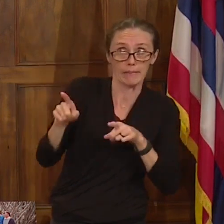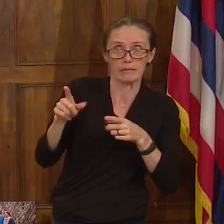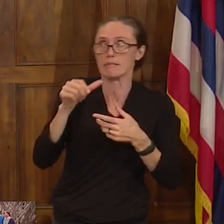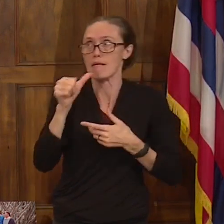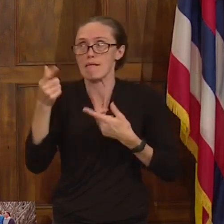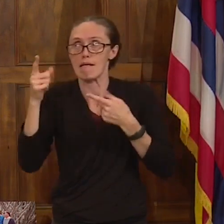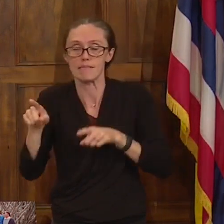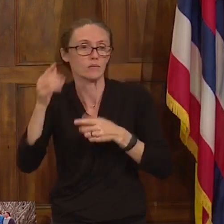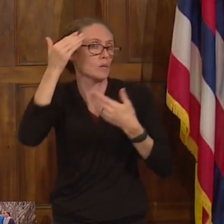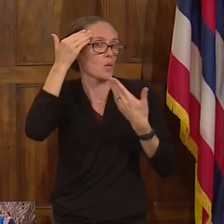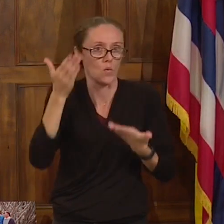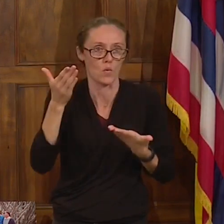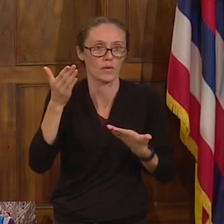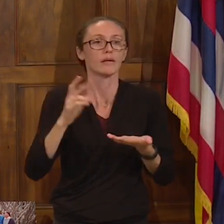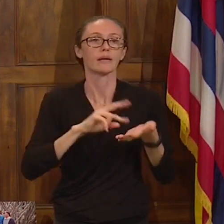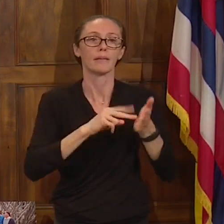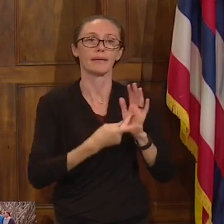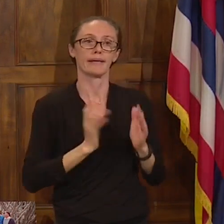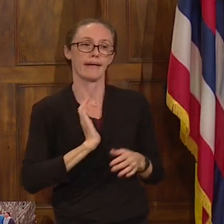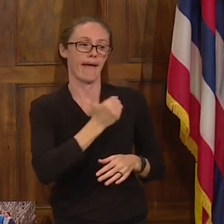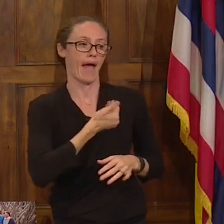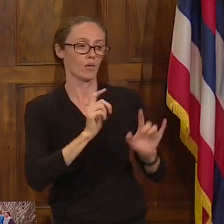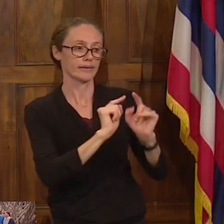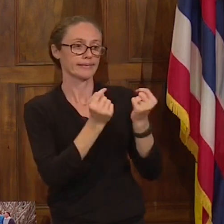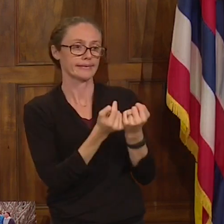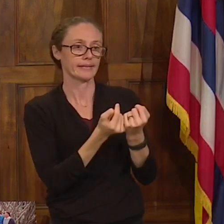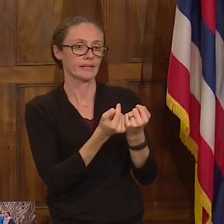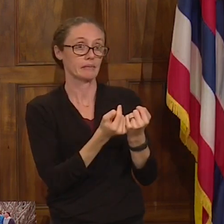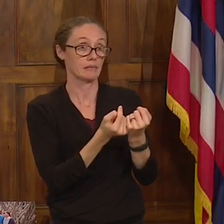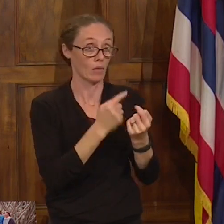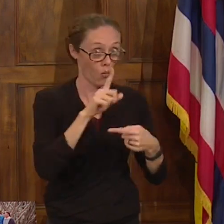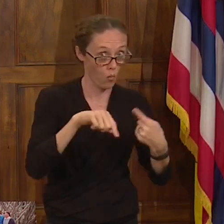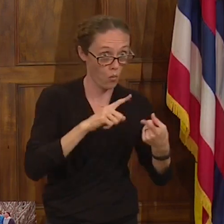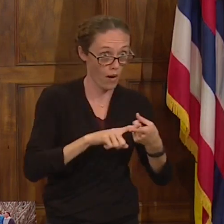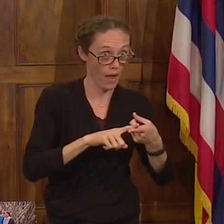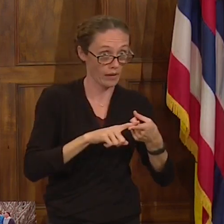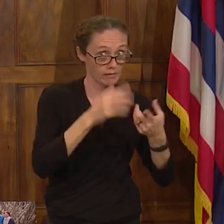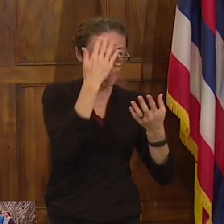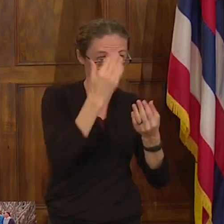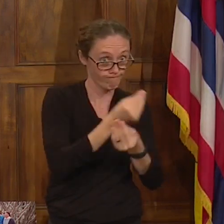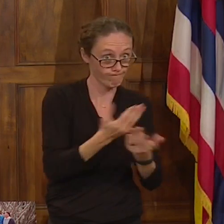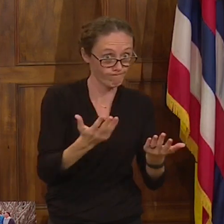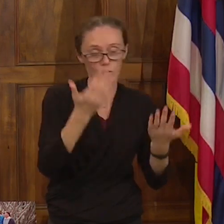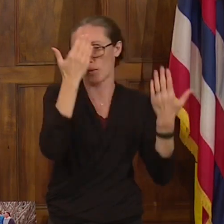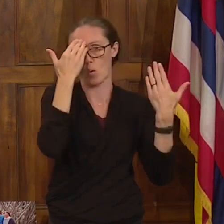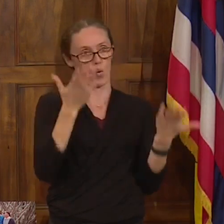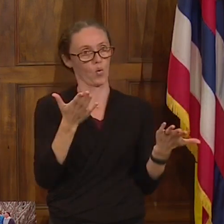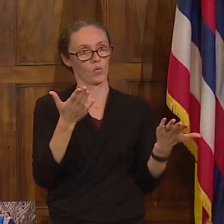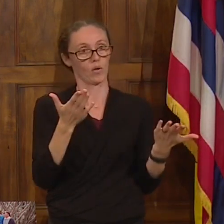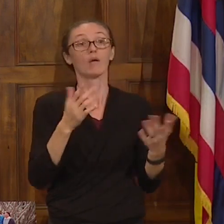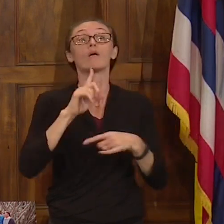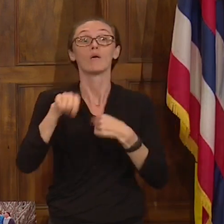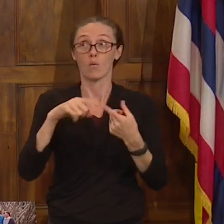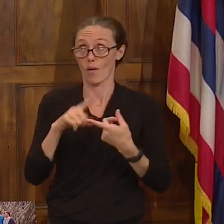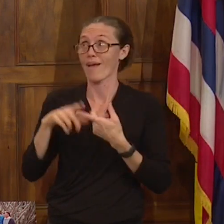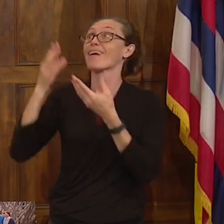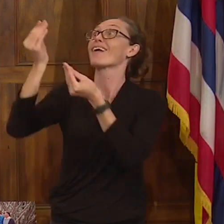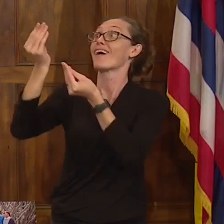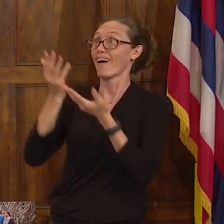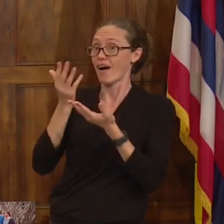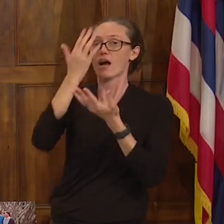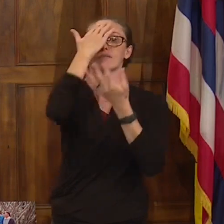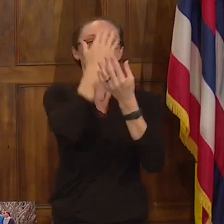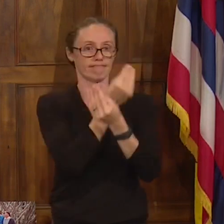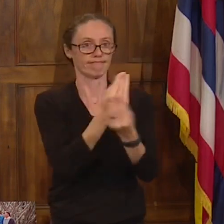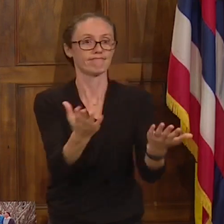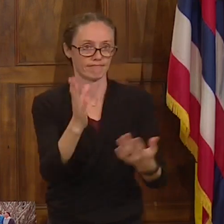our team doesn't know when we can make that happen. As soon as we know, we will notify the